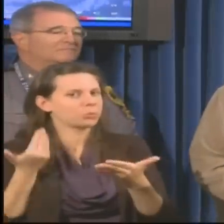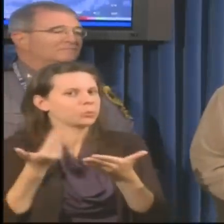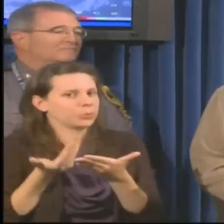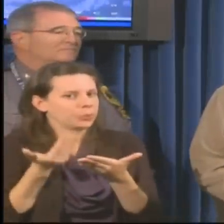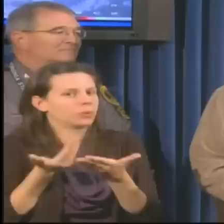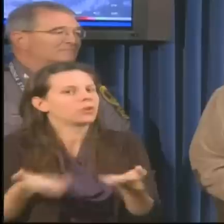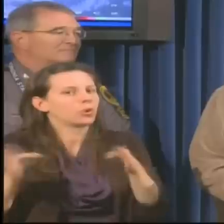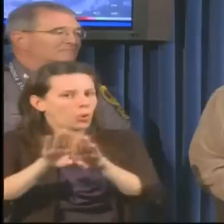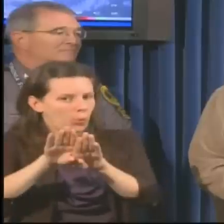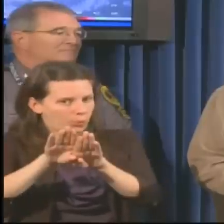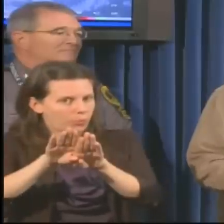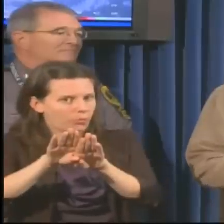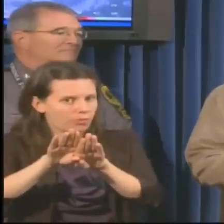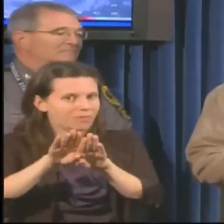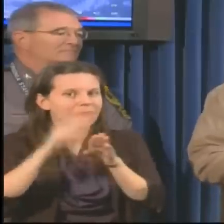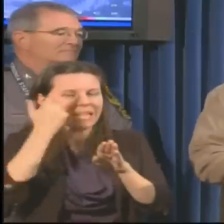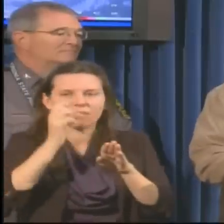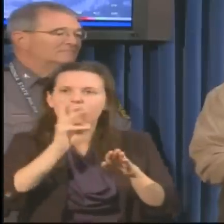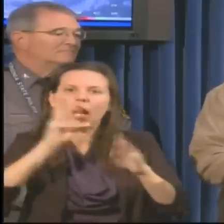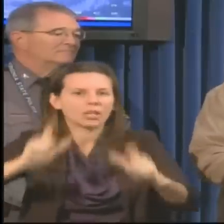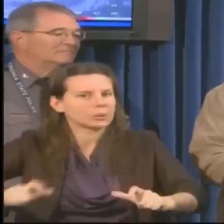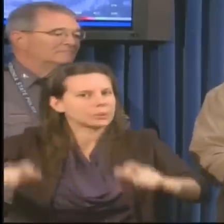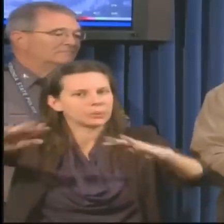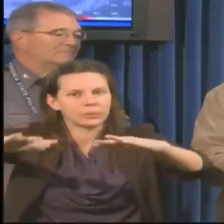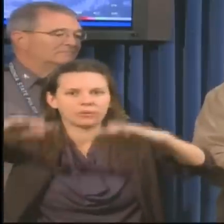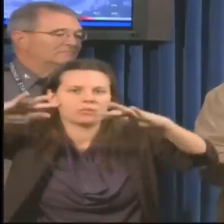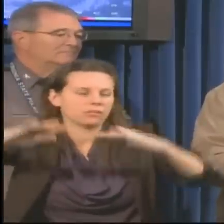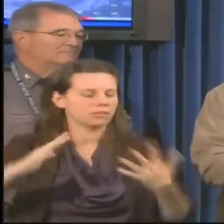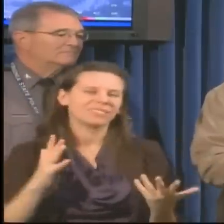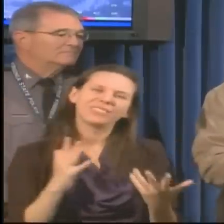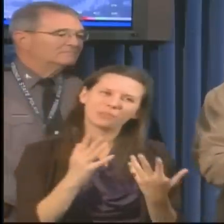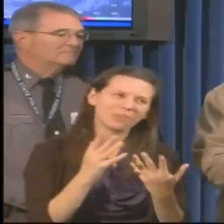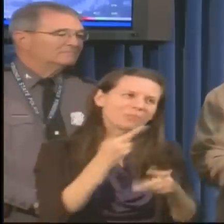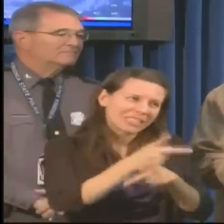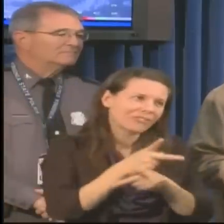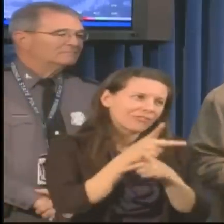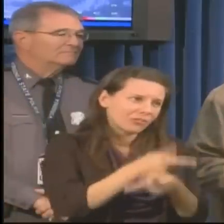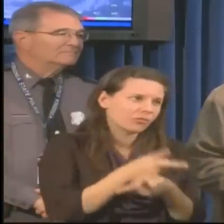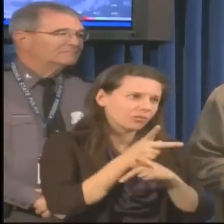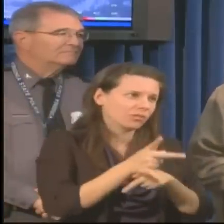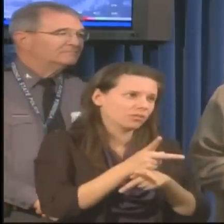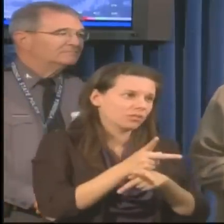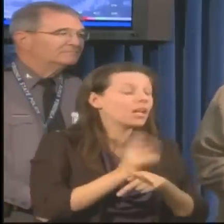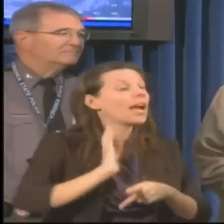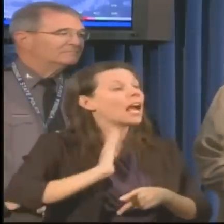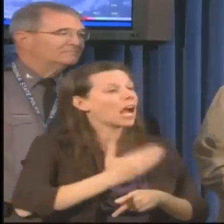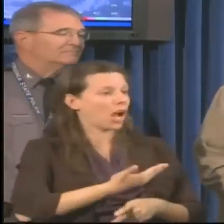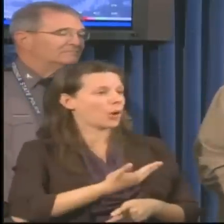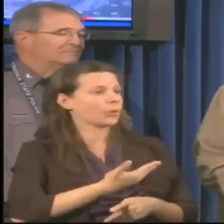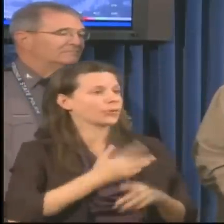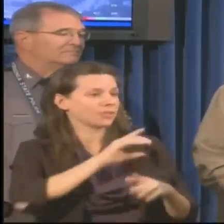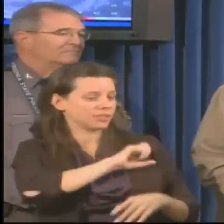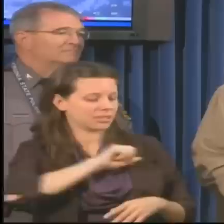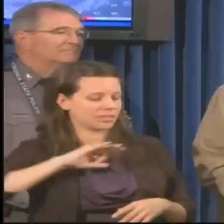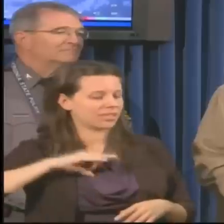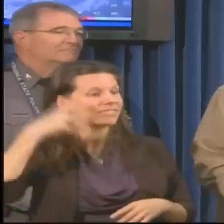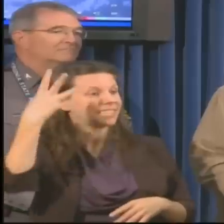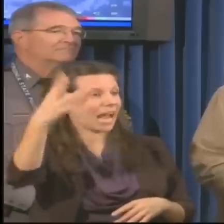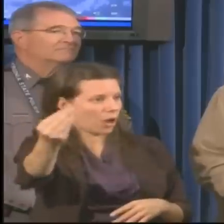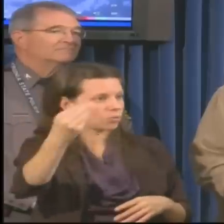please be careful. We have the men and women out on the highway to address these conditions.